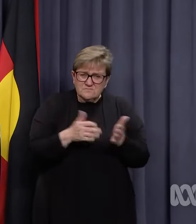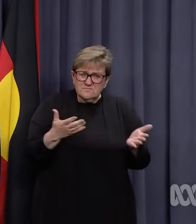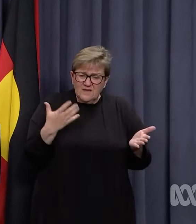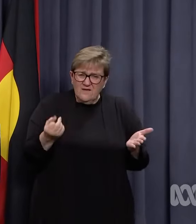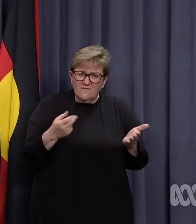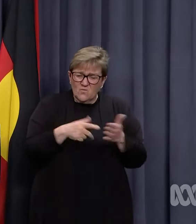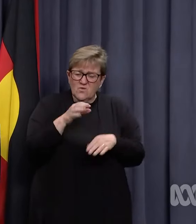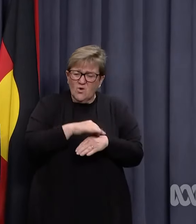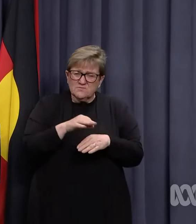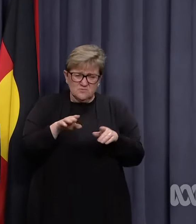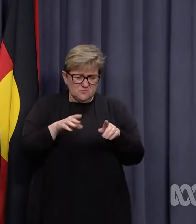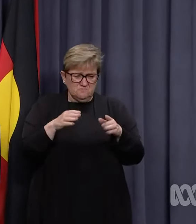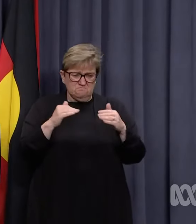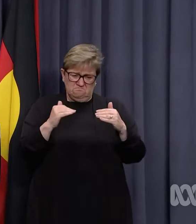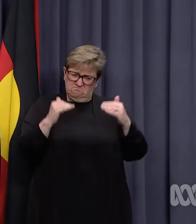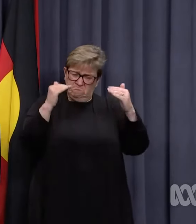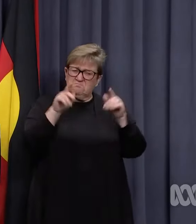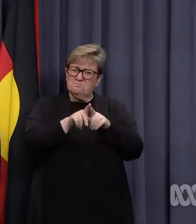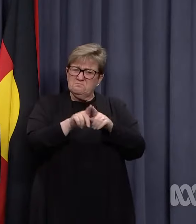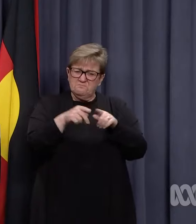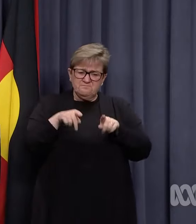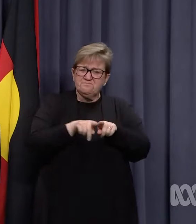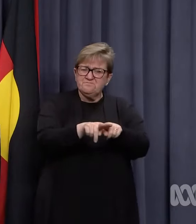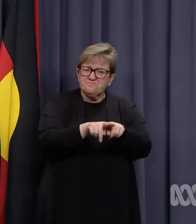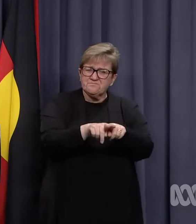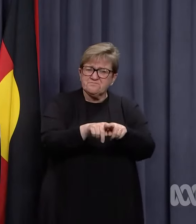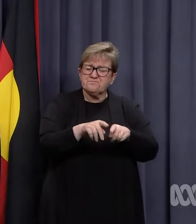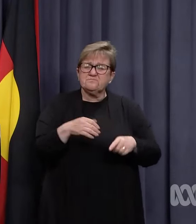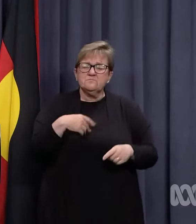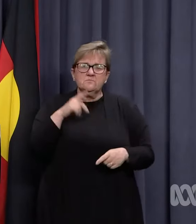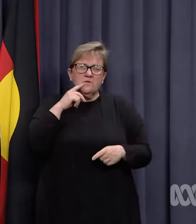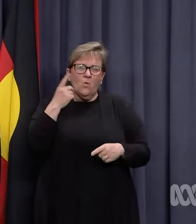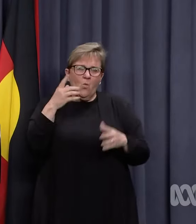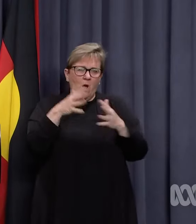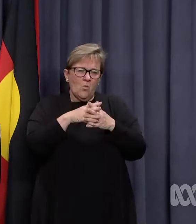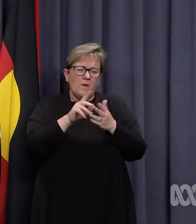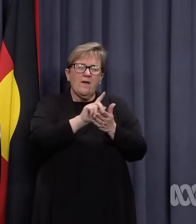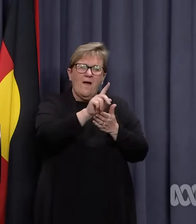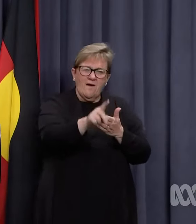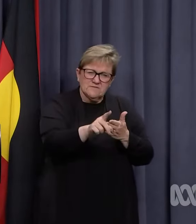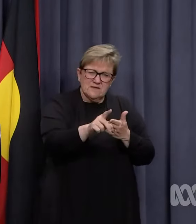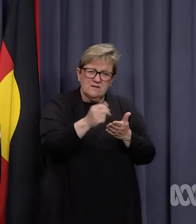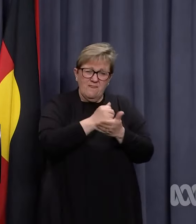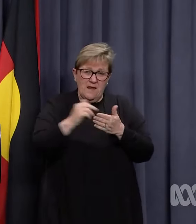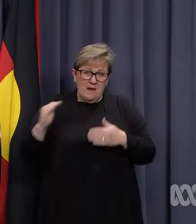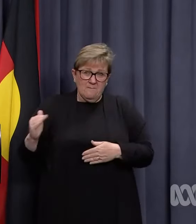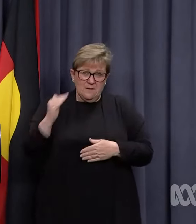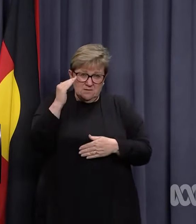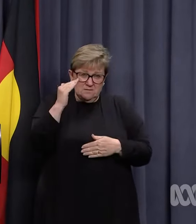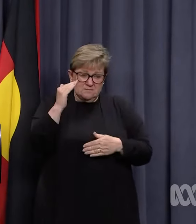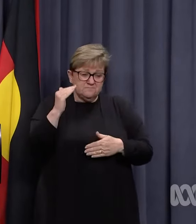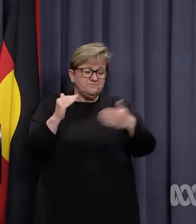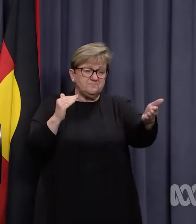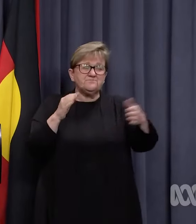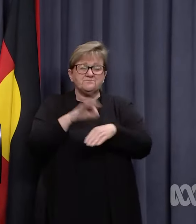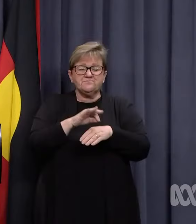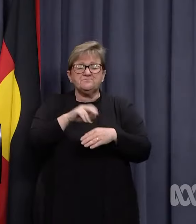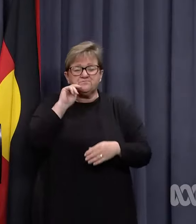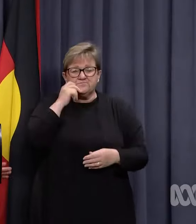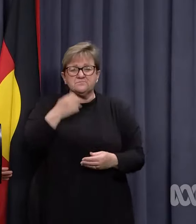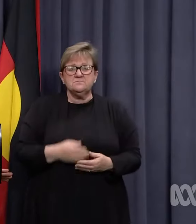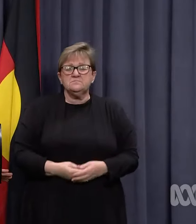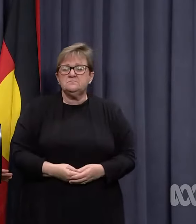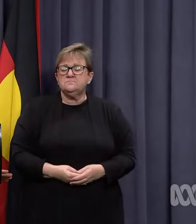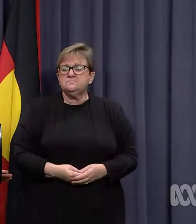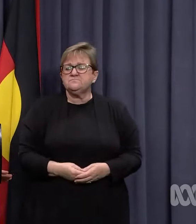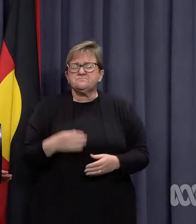of hospitalisations, and we are certainly expecting that peak a week after the peak of cases. So we